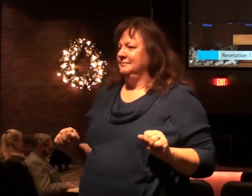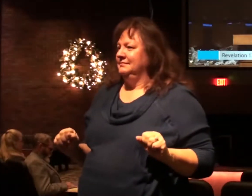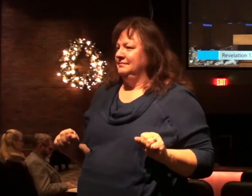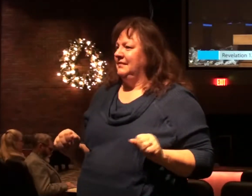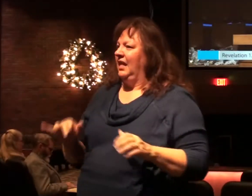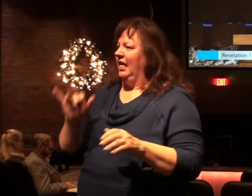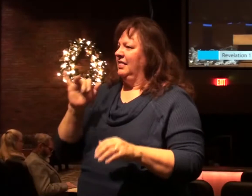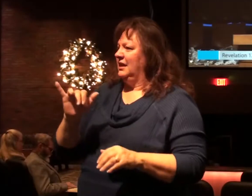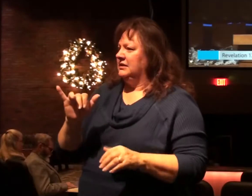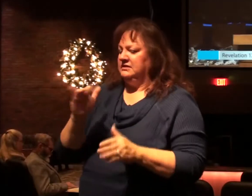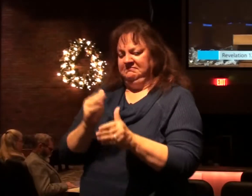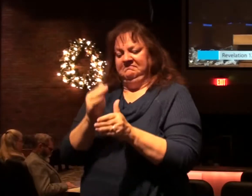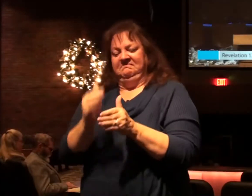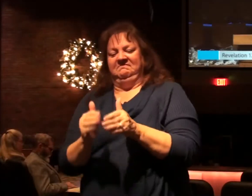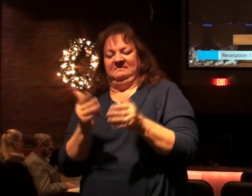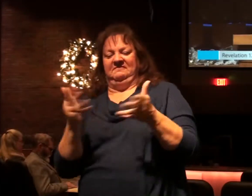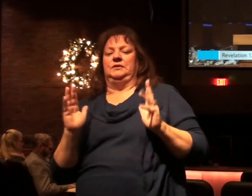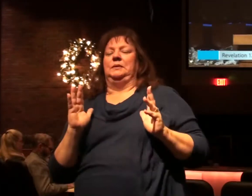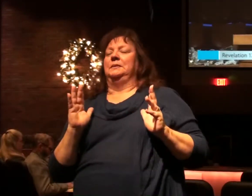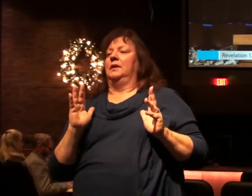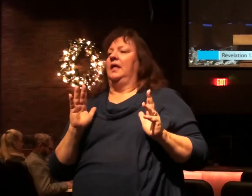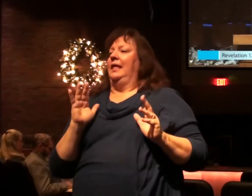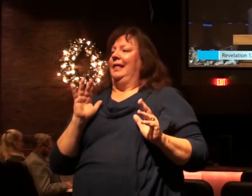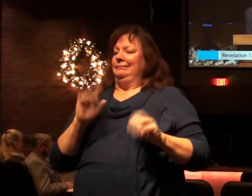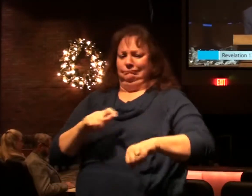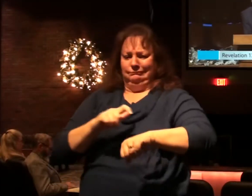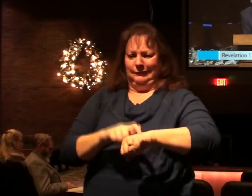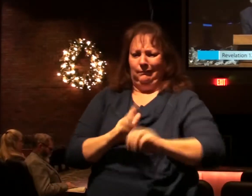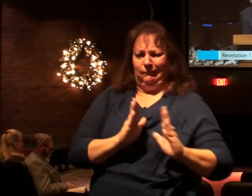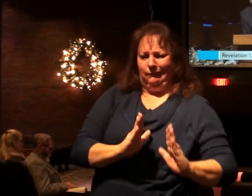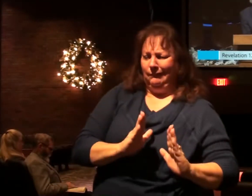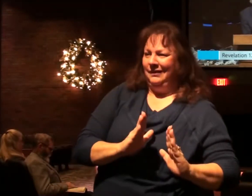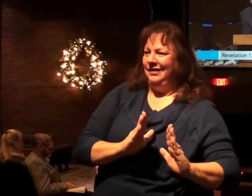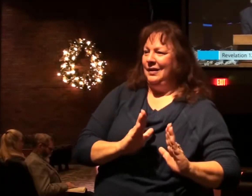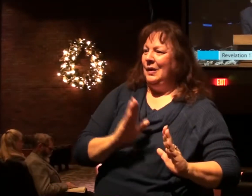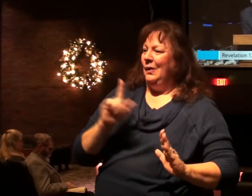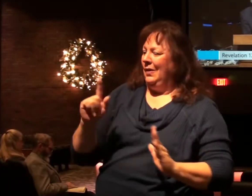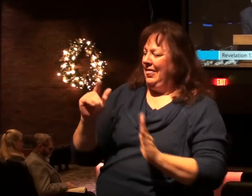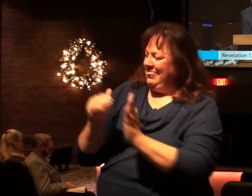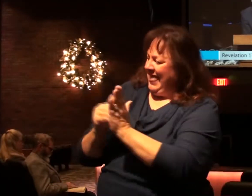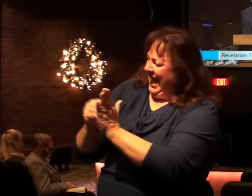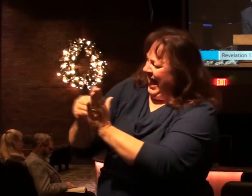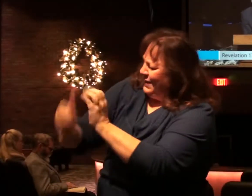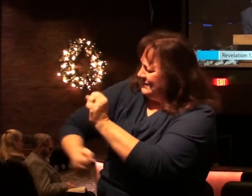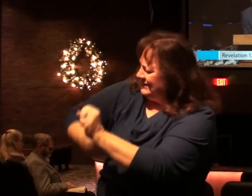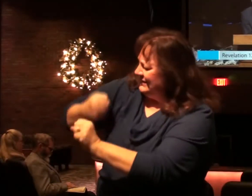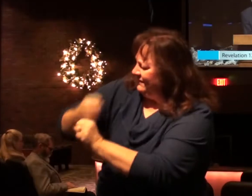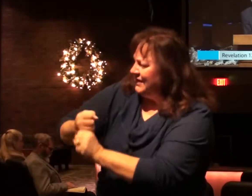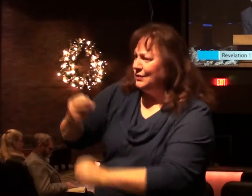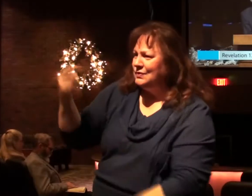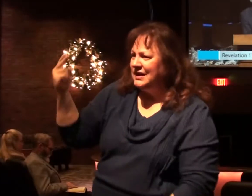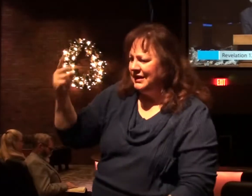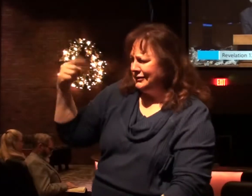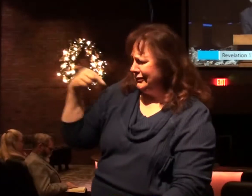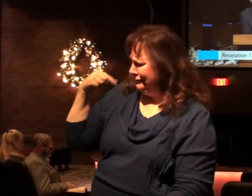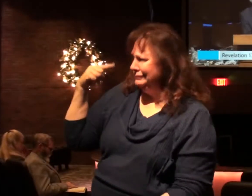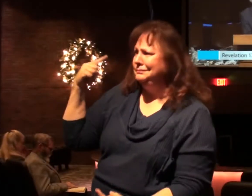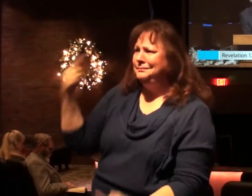This will complete it. That's where we are here. The thousands of years of history,